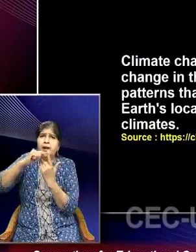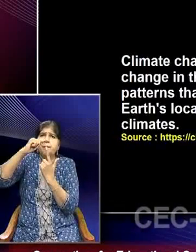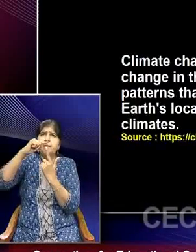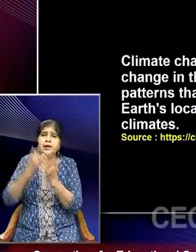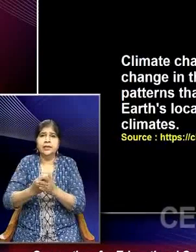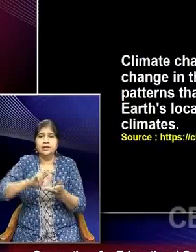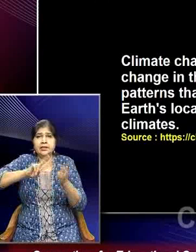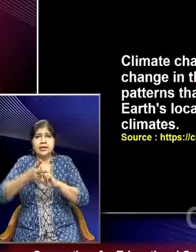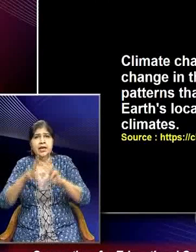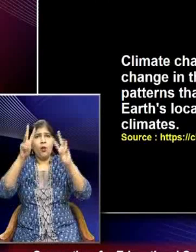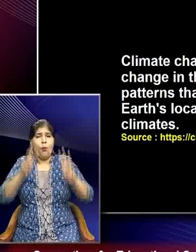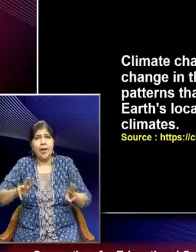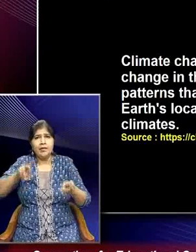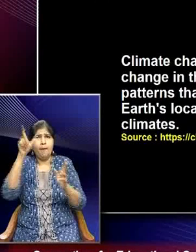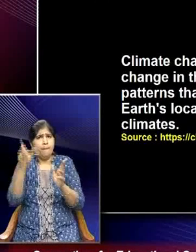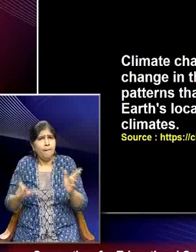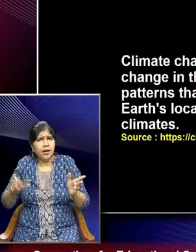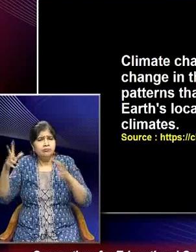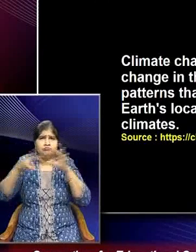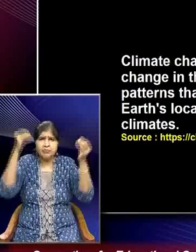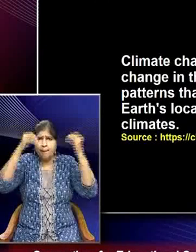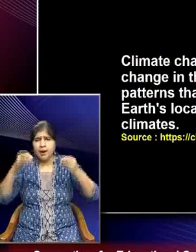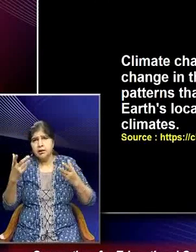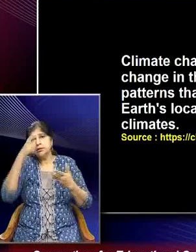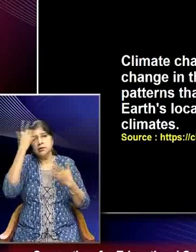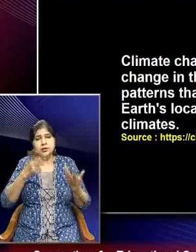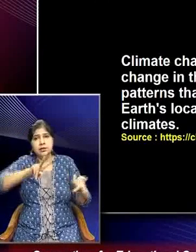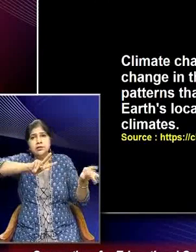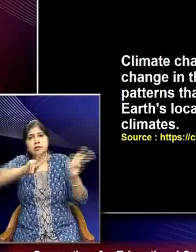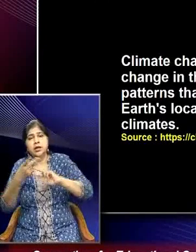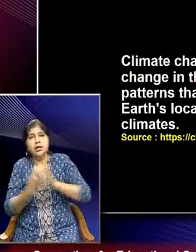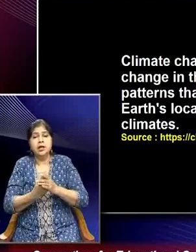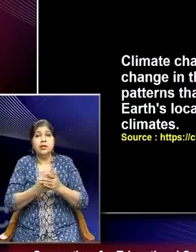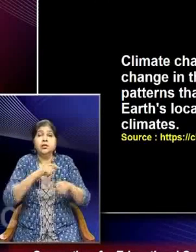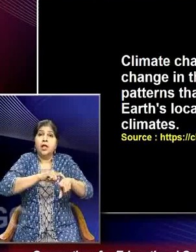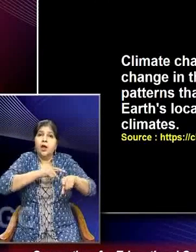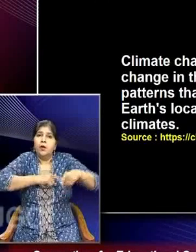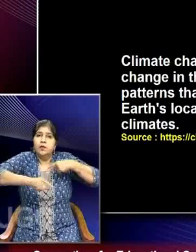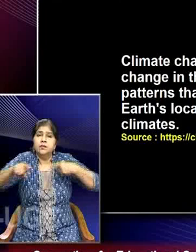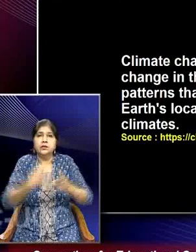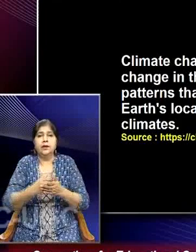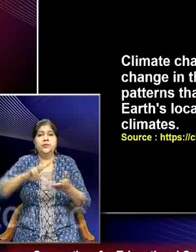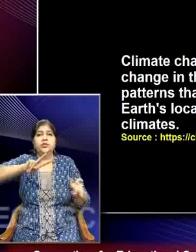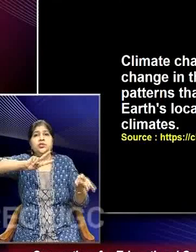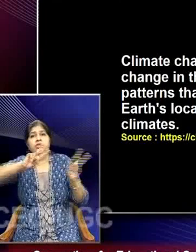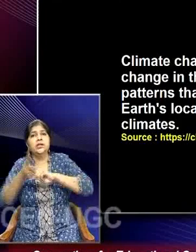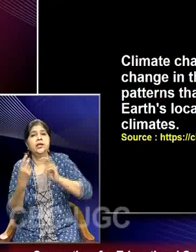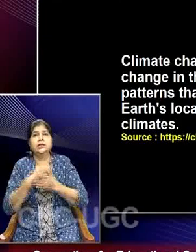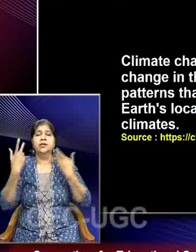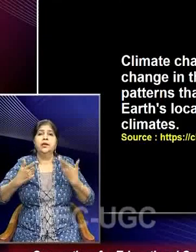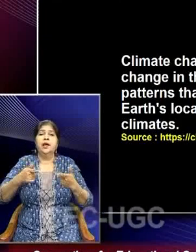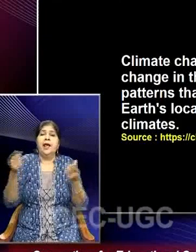Climate change is therefore a long term change in the average